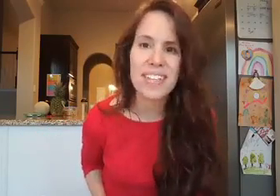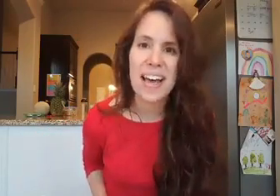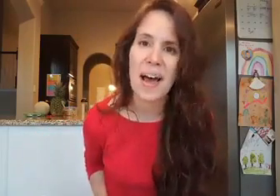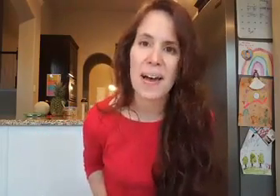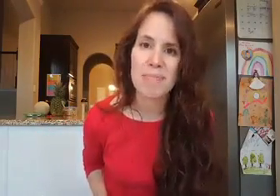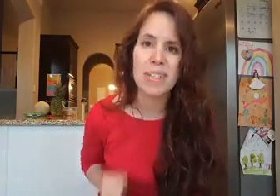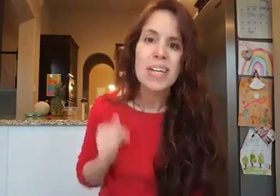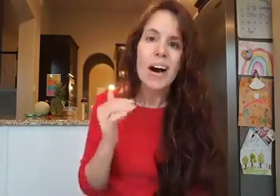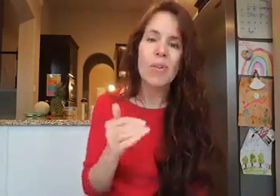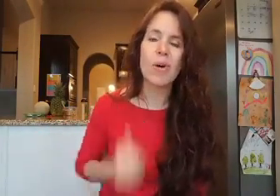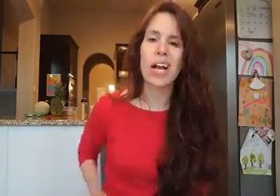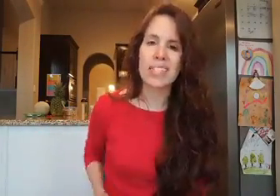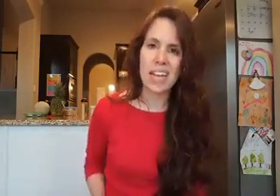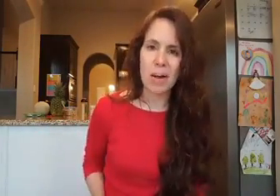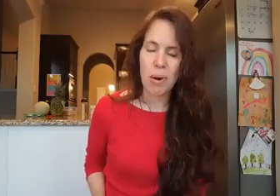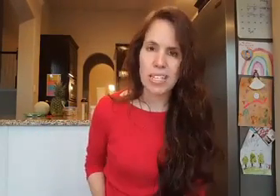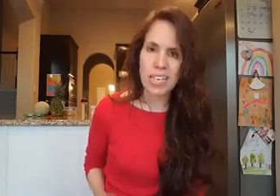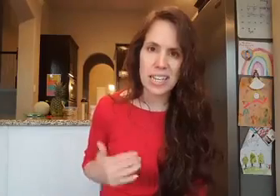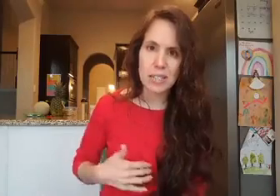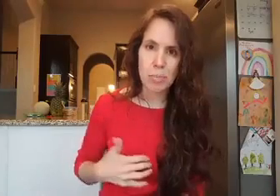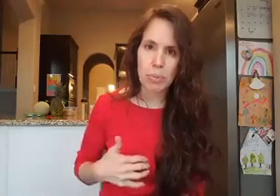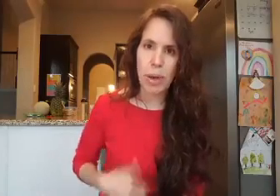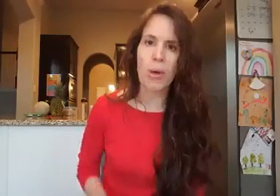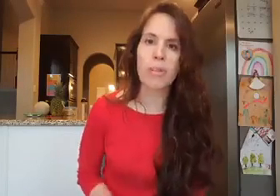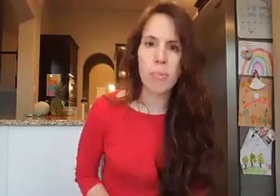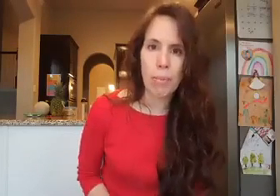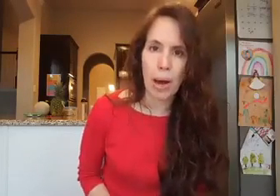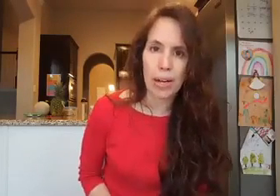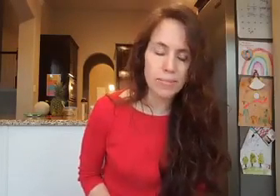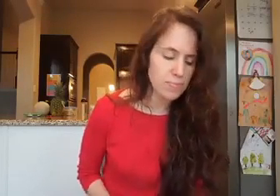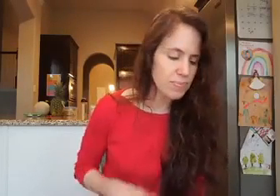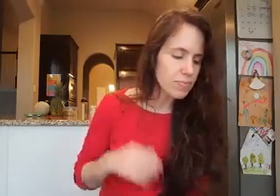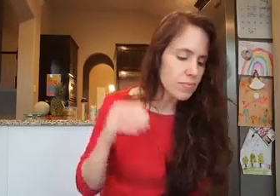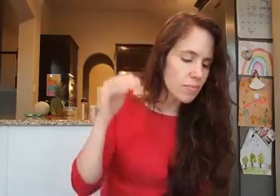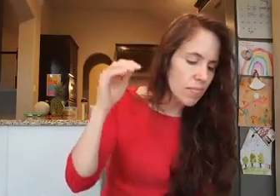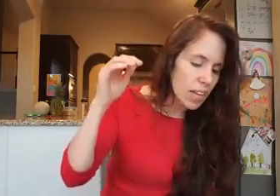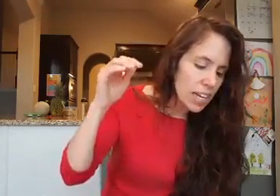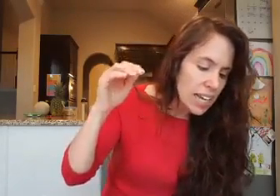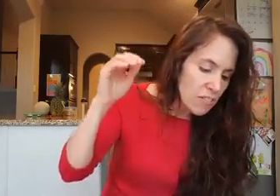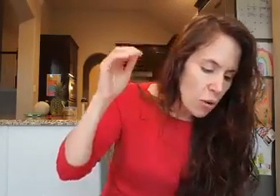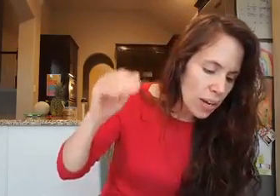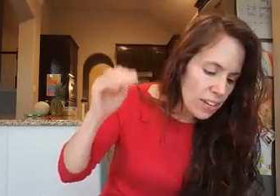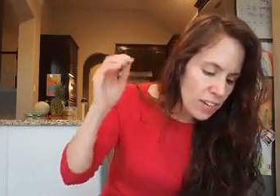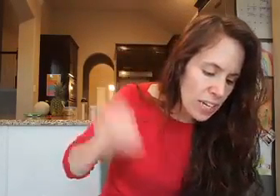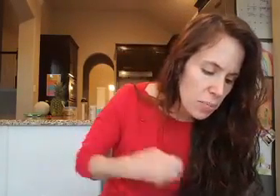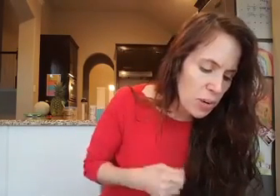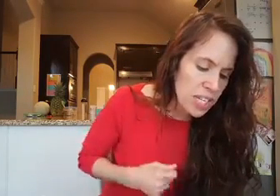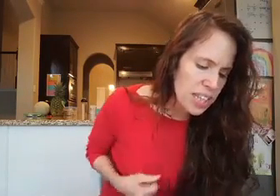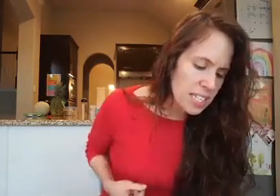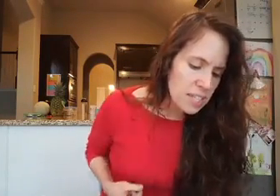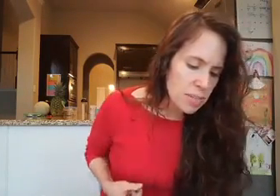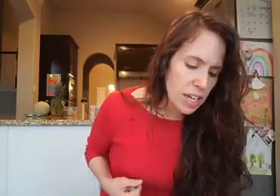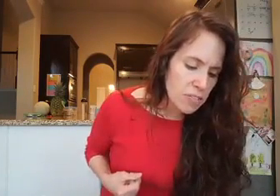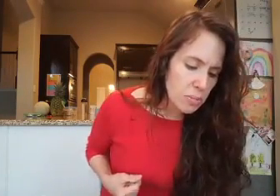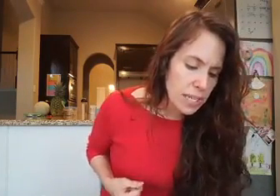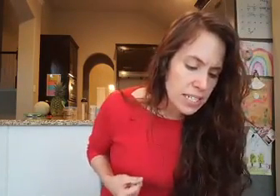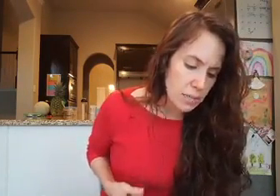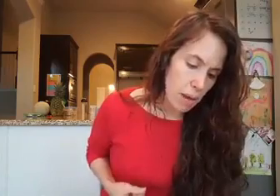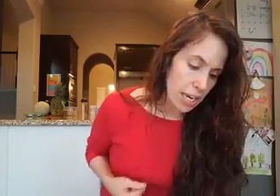the time on what I said I wanted to eat to put health in my body. For if any person thinks himself to be somebody